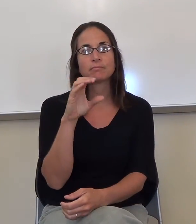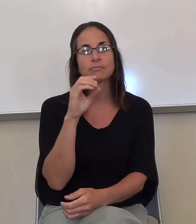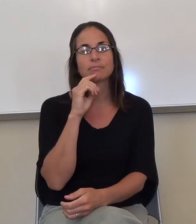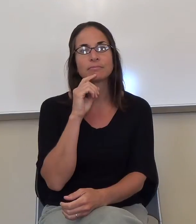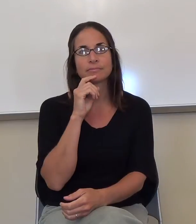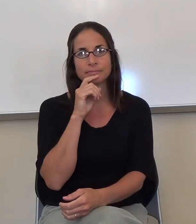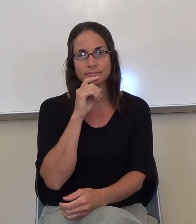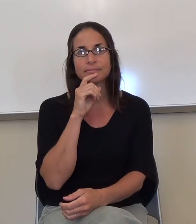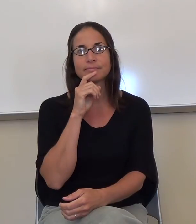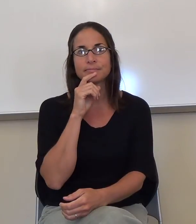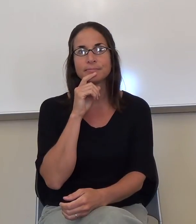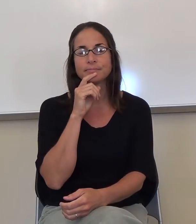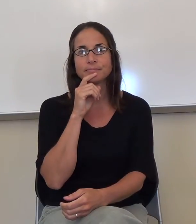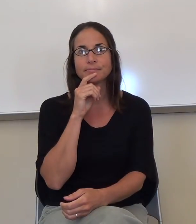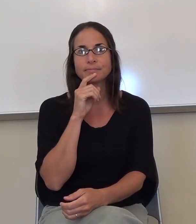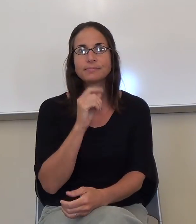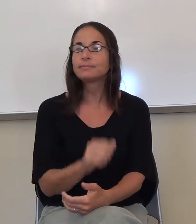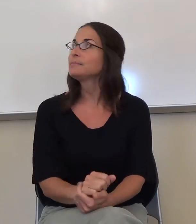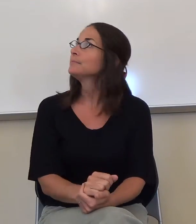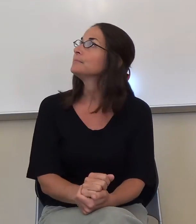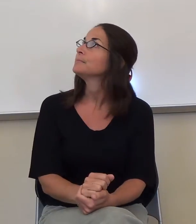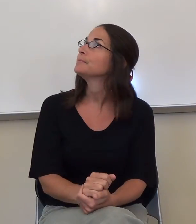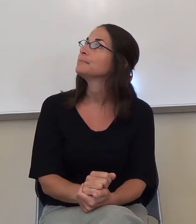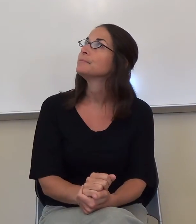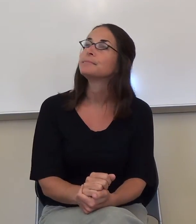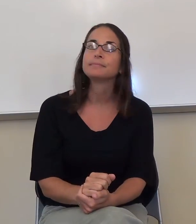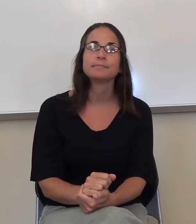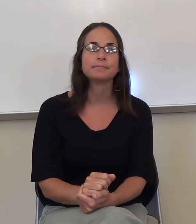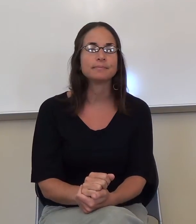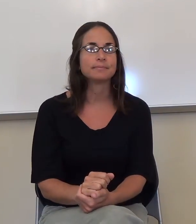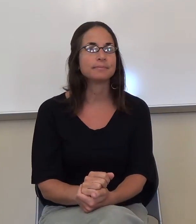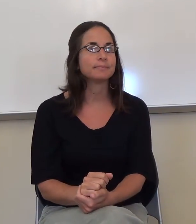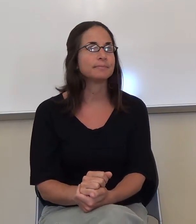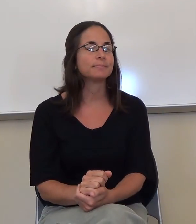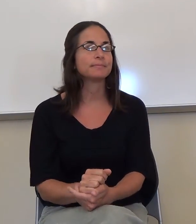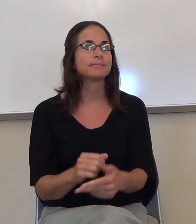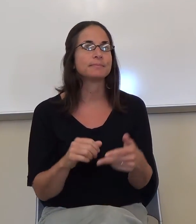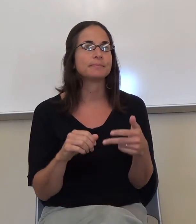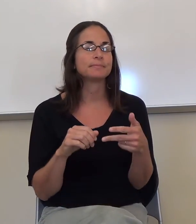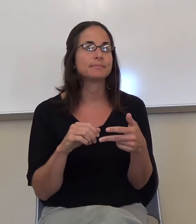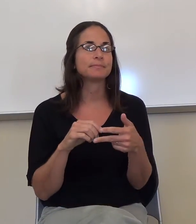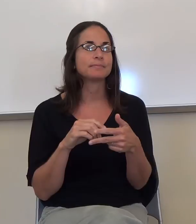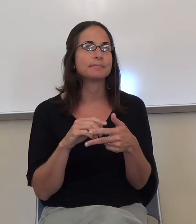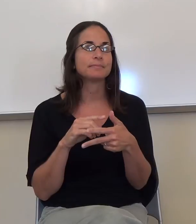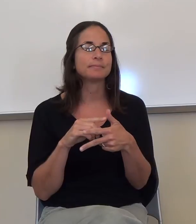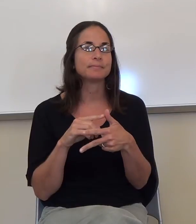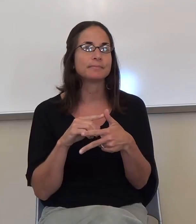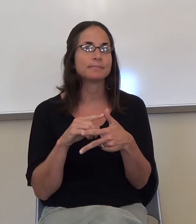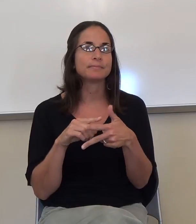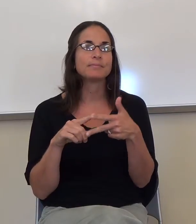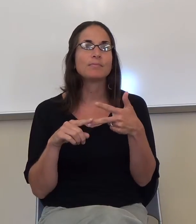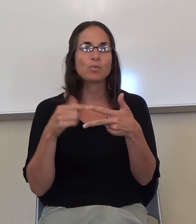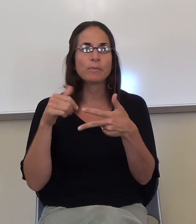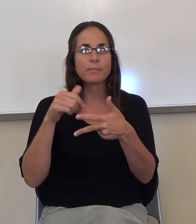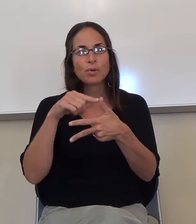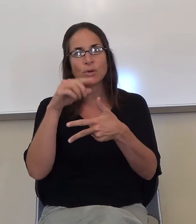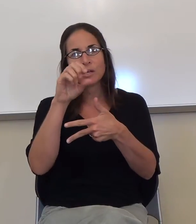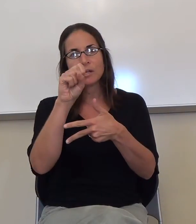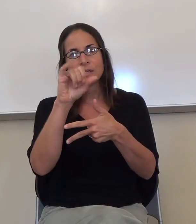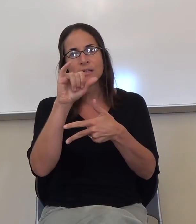other word I wanted to mention, and these words, synonym, homonym, antonym, and idiom,